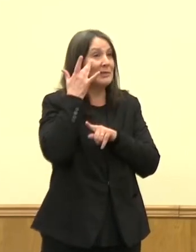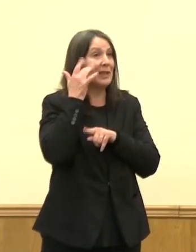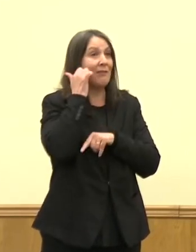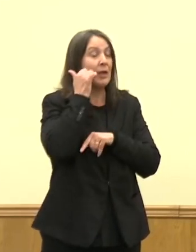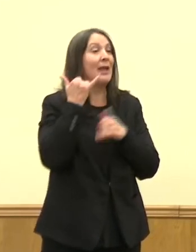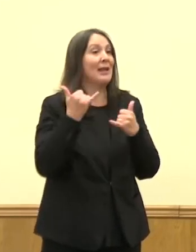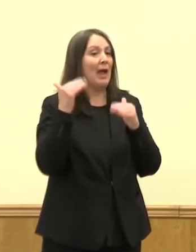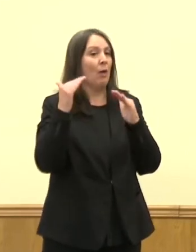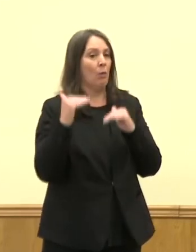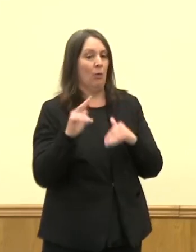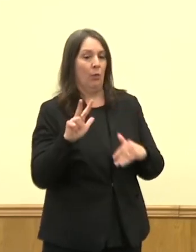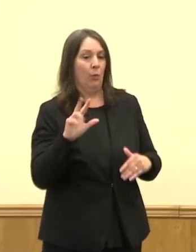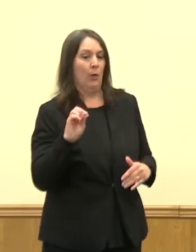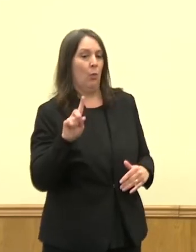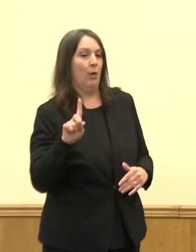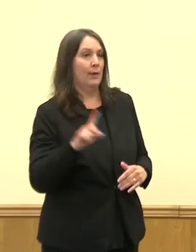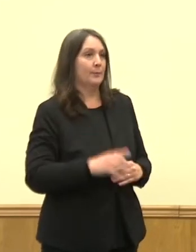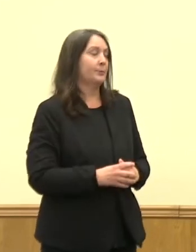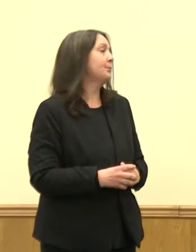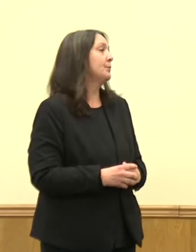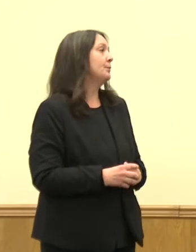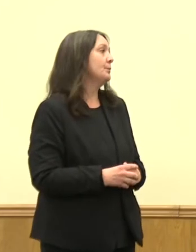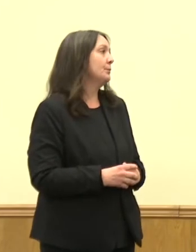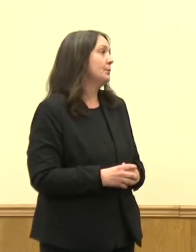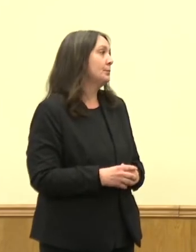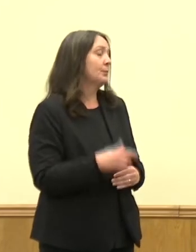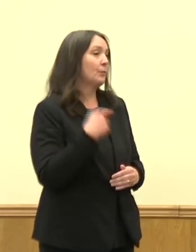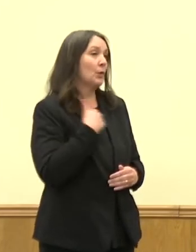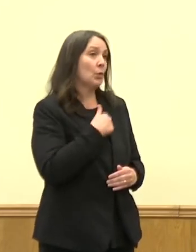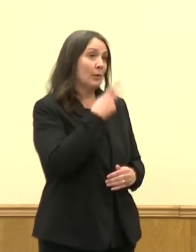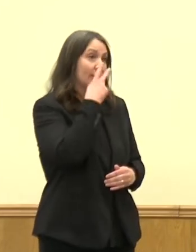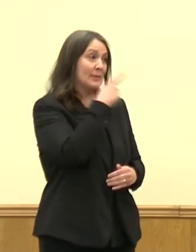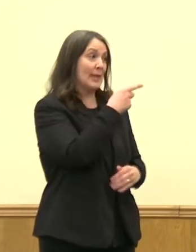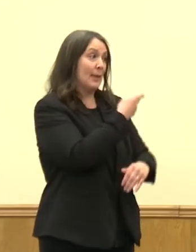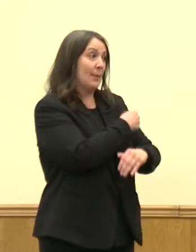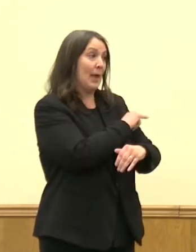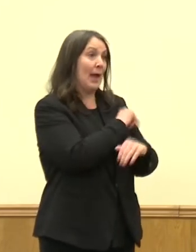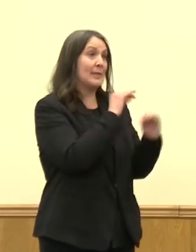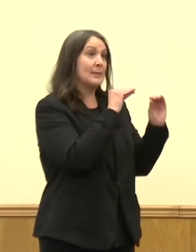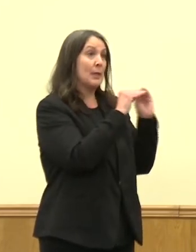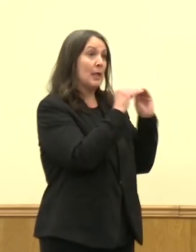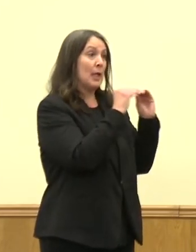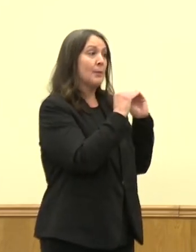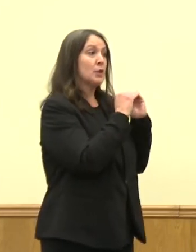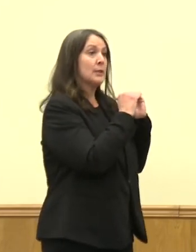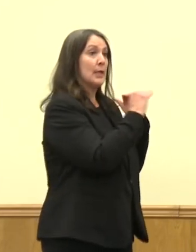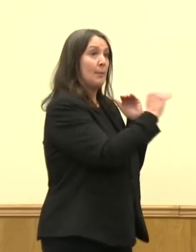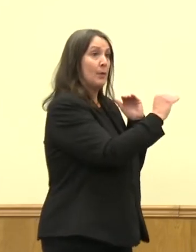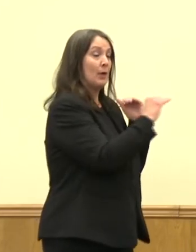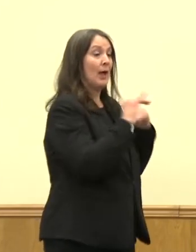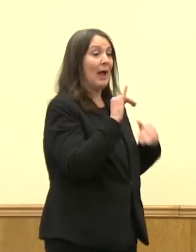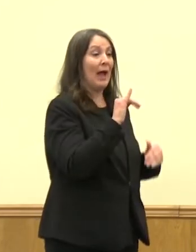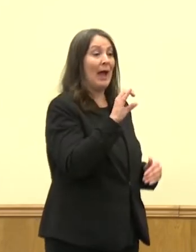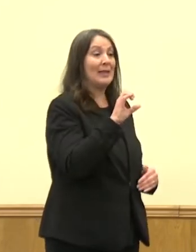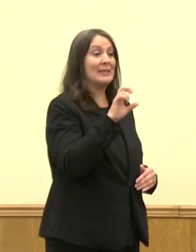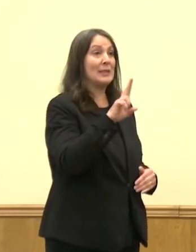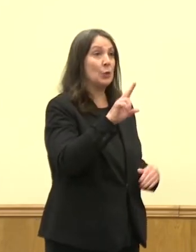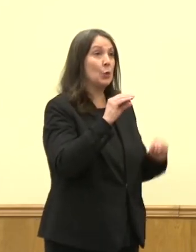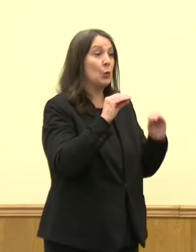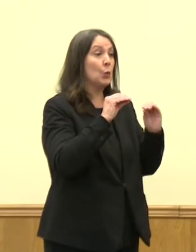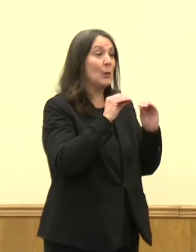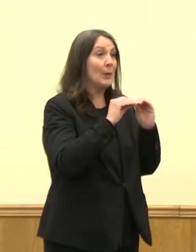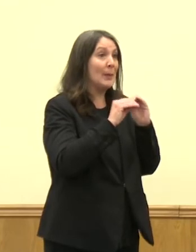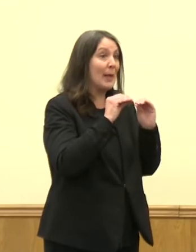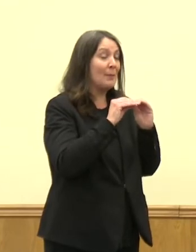301. In addition, we've seen our hospitalizations stabilize. While our ICU capacity remains relatively